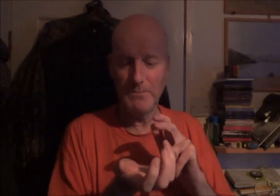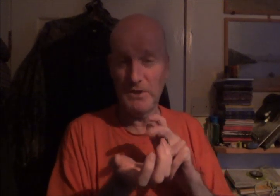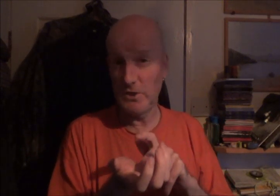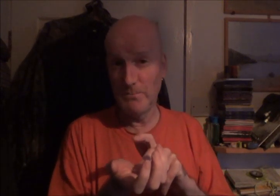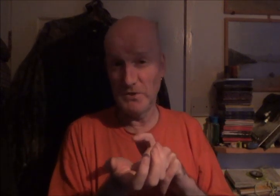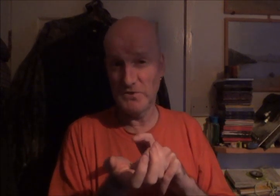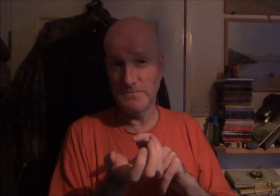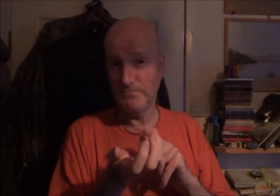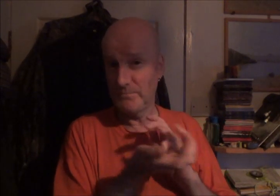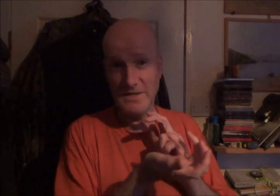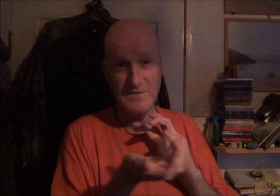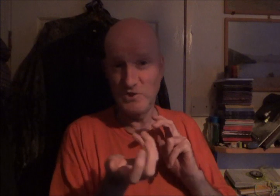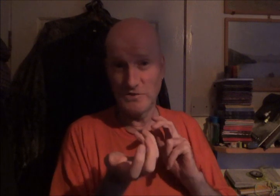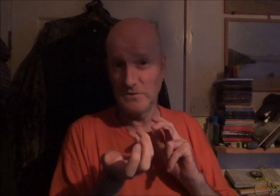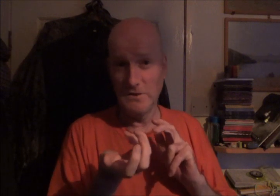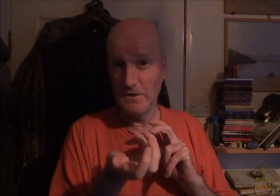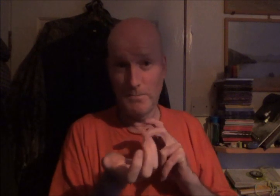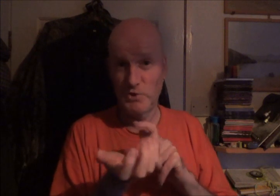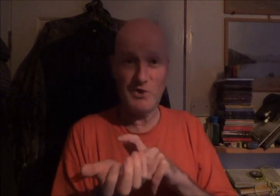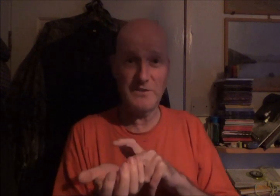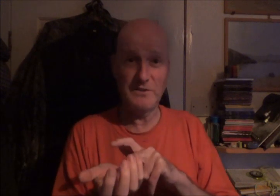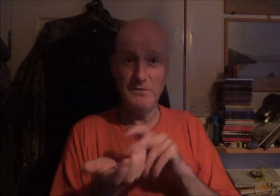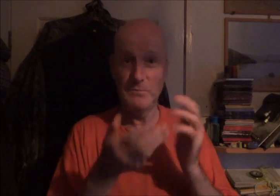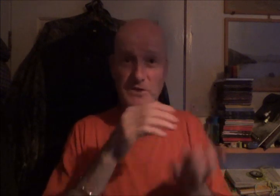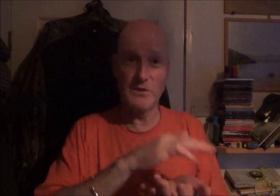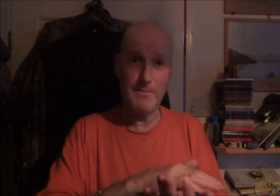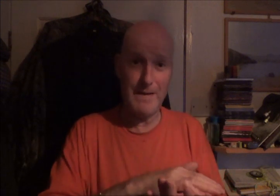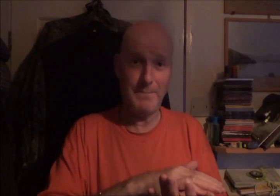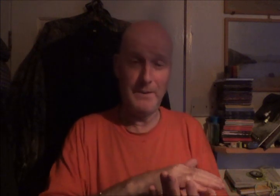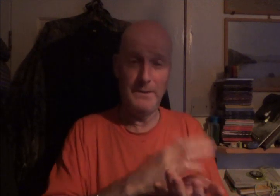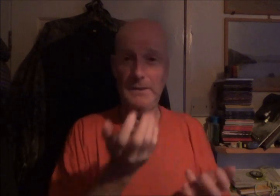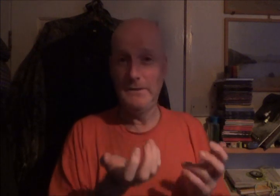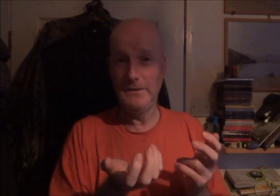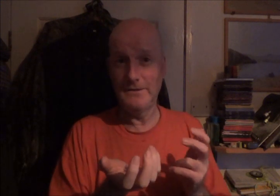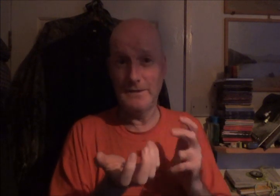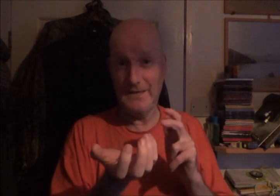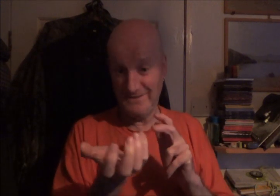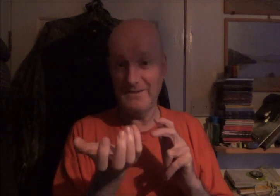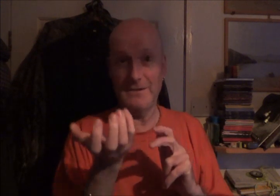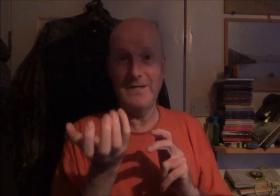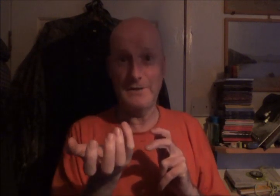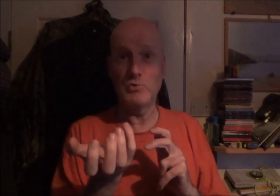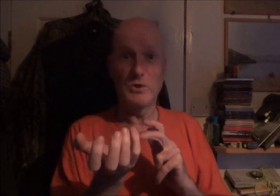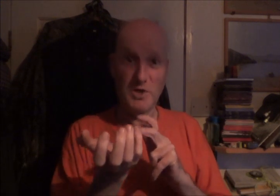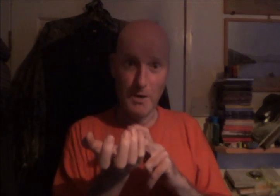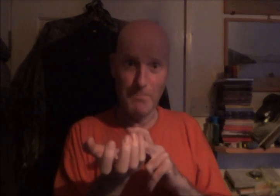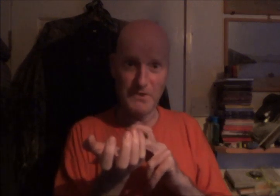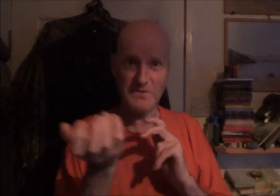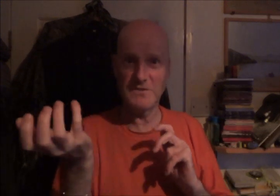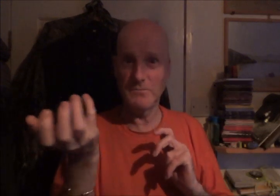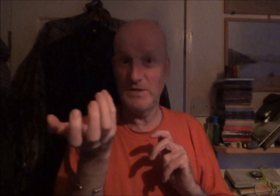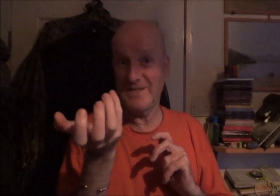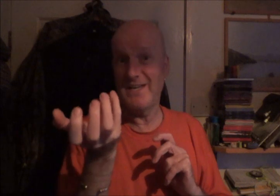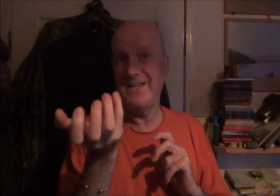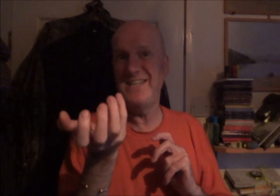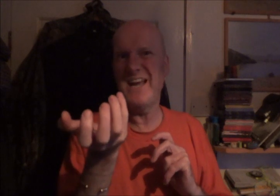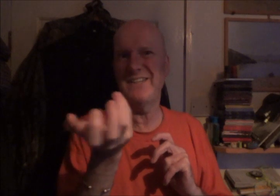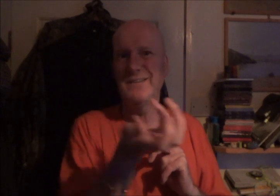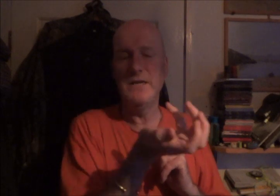But a compass is just a protractor when it's on the map. And an actual compass when it's in your hand.